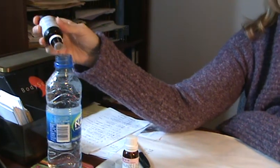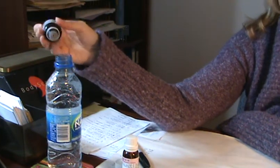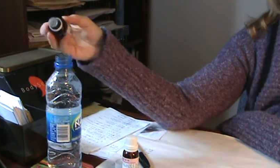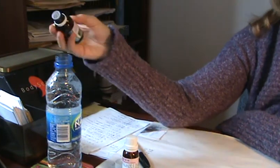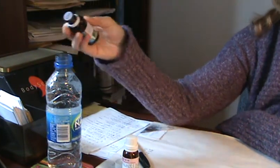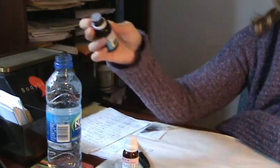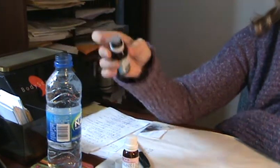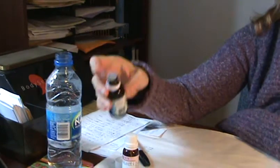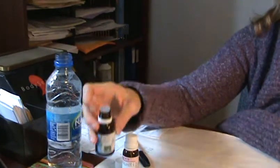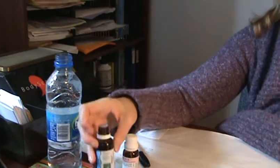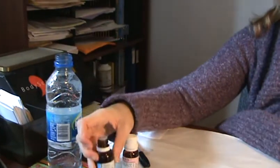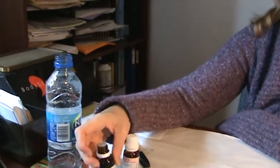day.